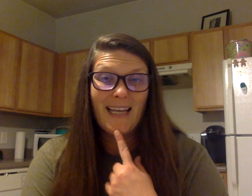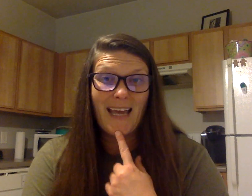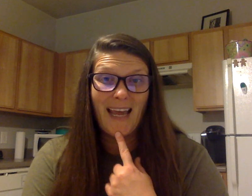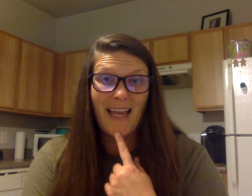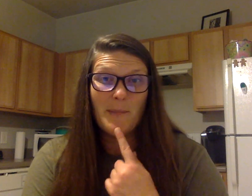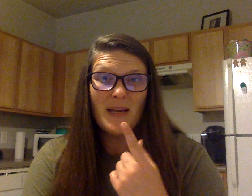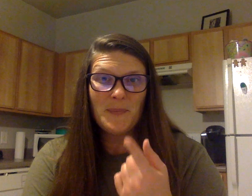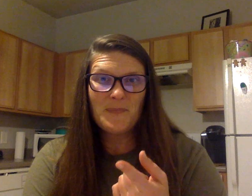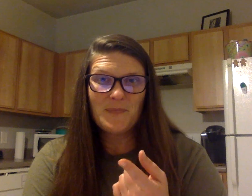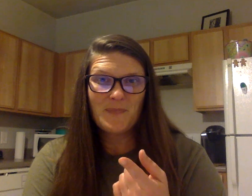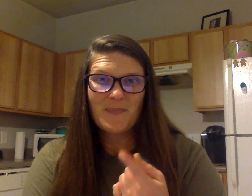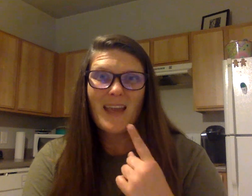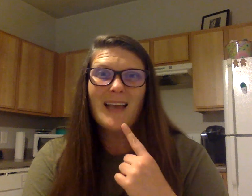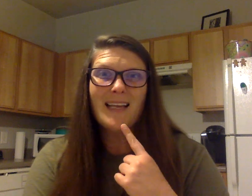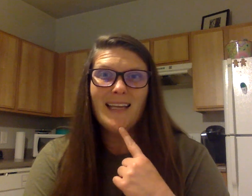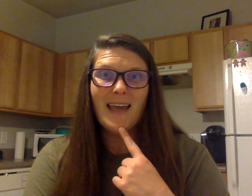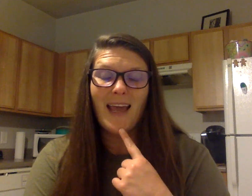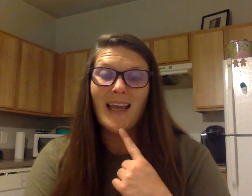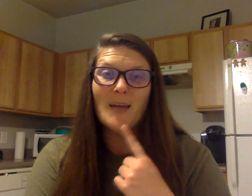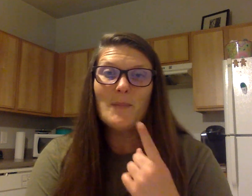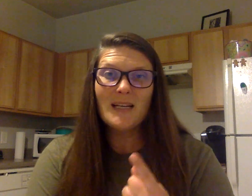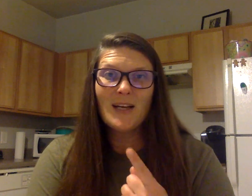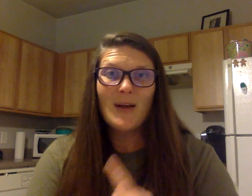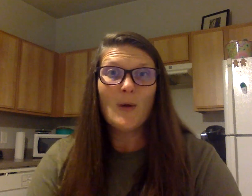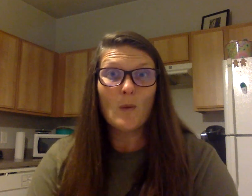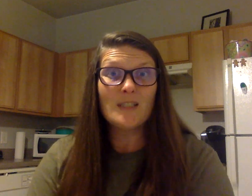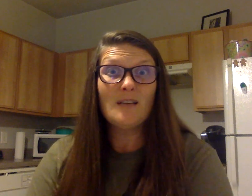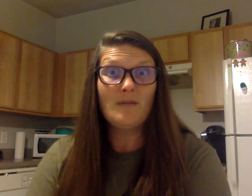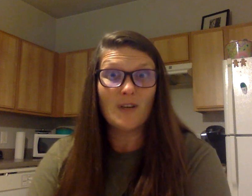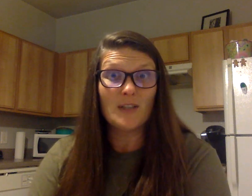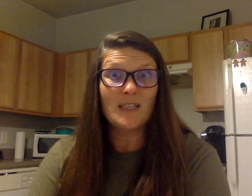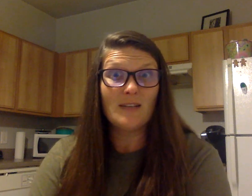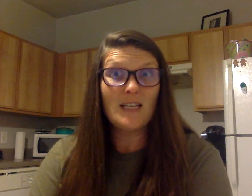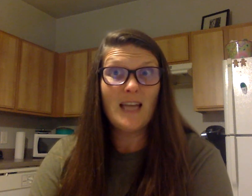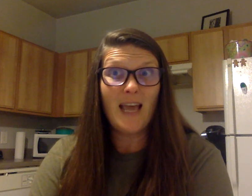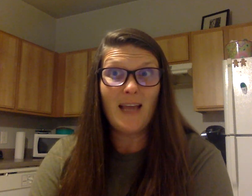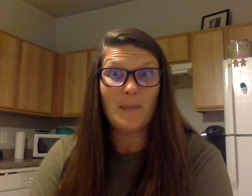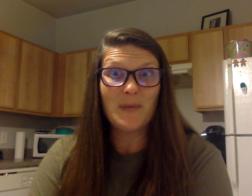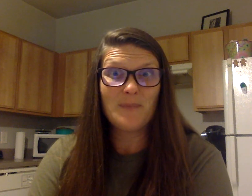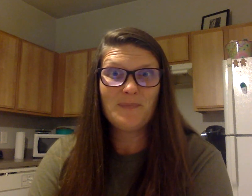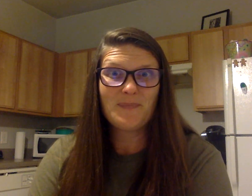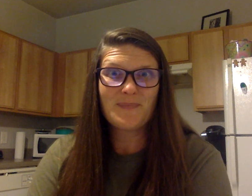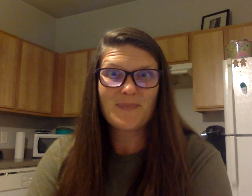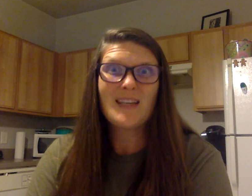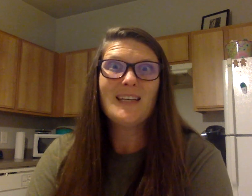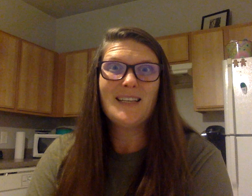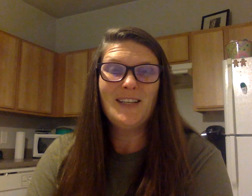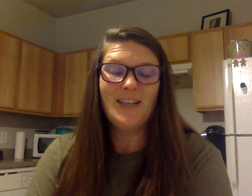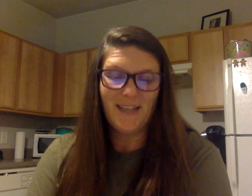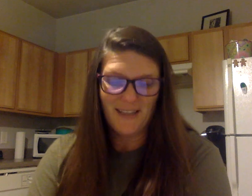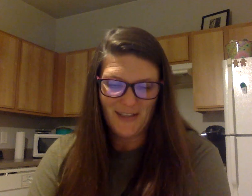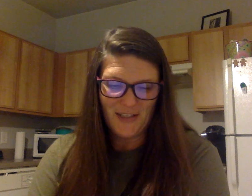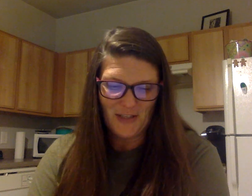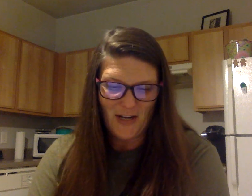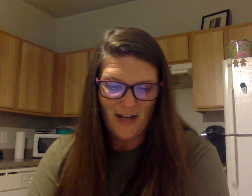Game, game. What's the first sound in game? Good job.